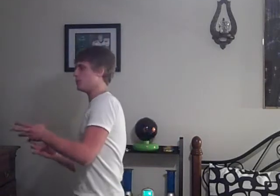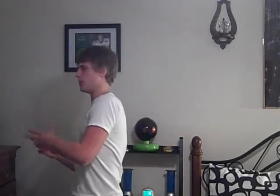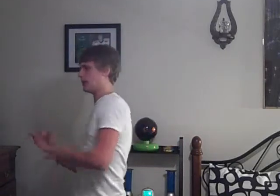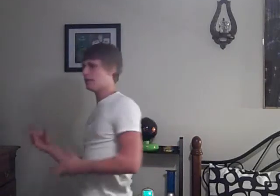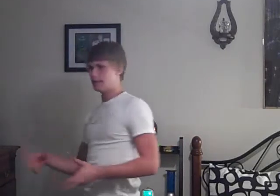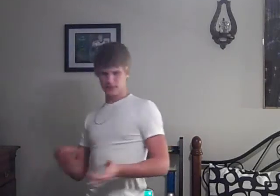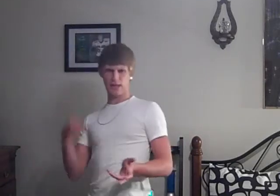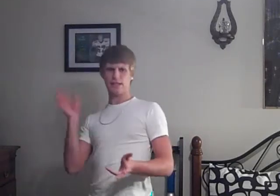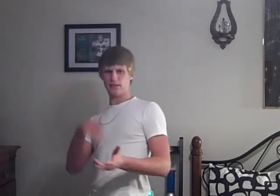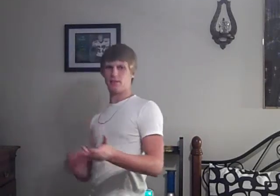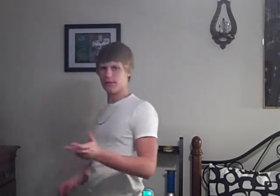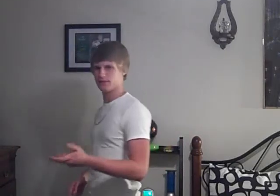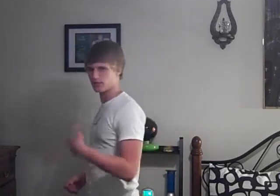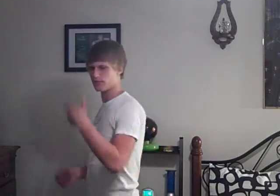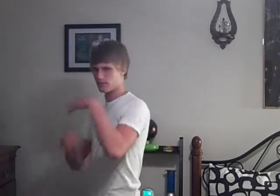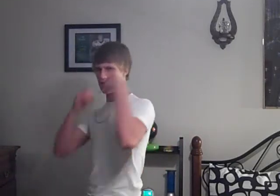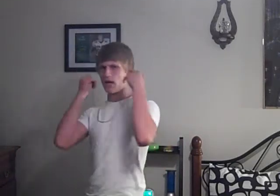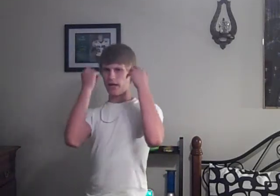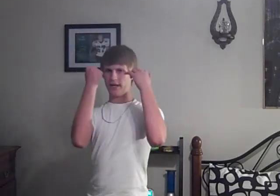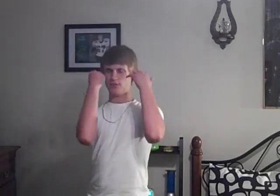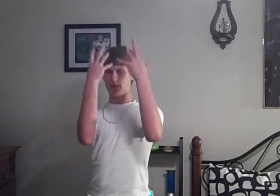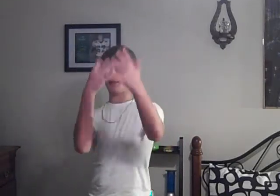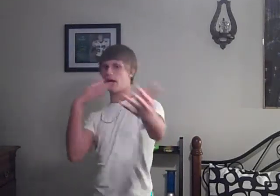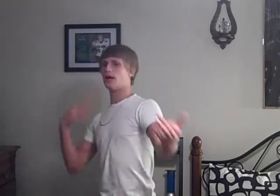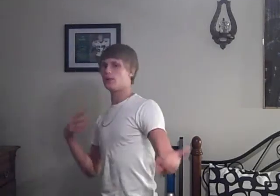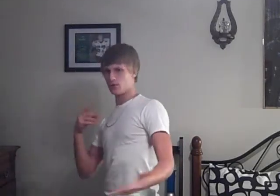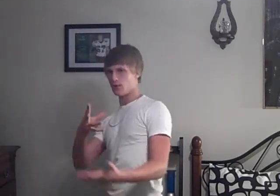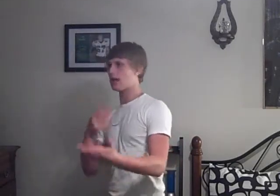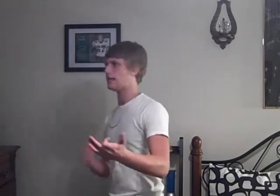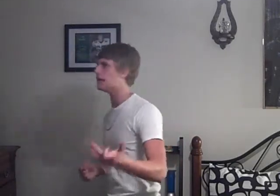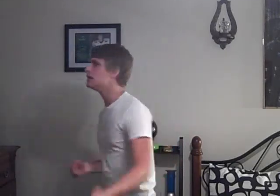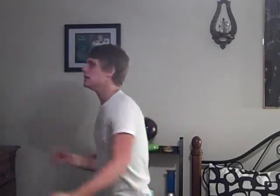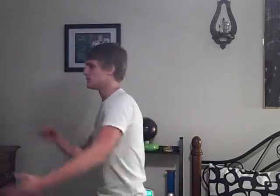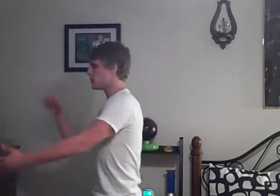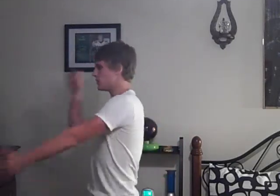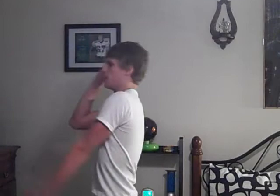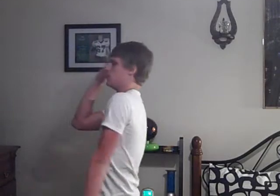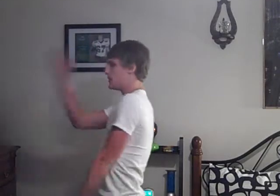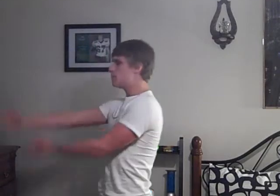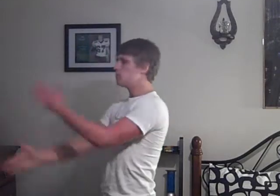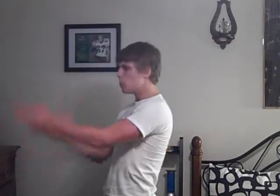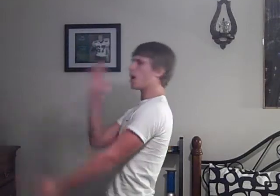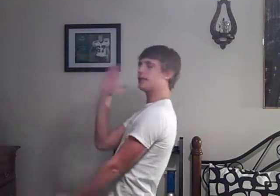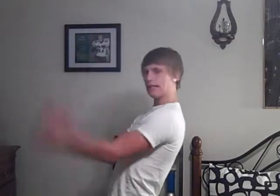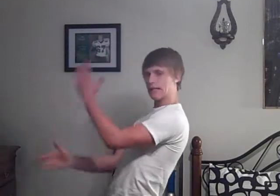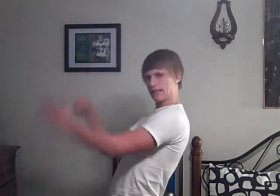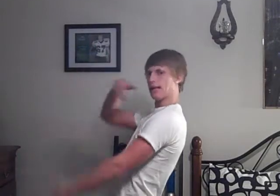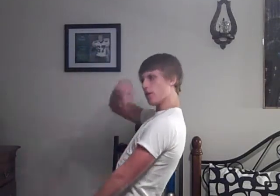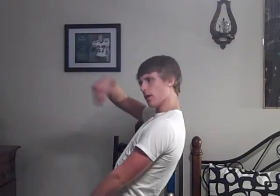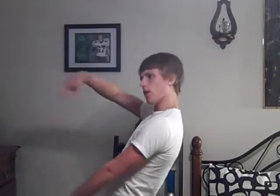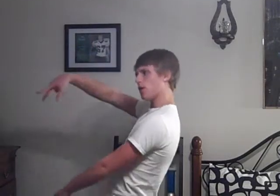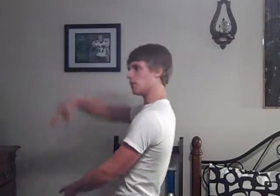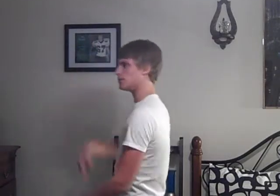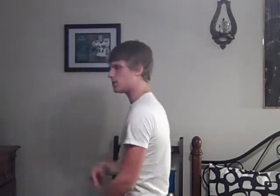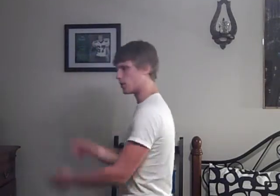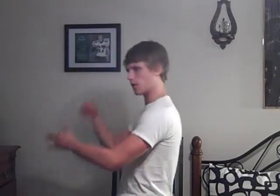you I didn't mean to set my stimuli On your body So you keep walking Down the halls Or